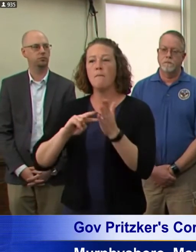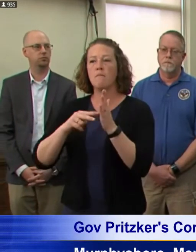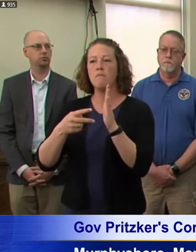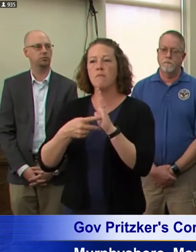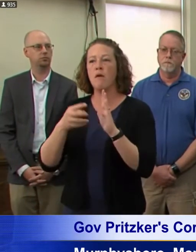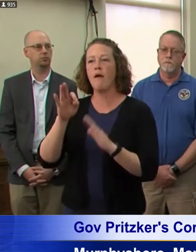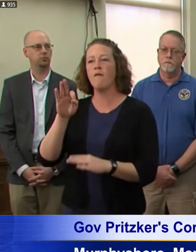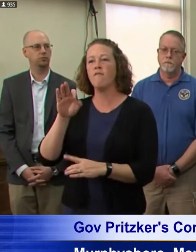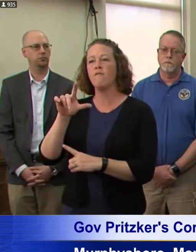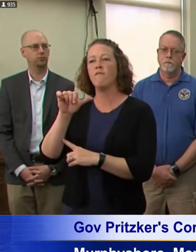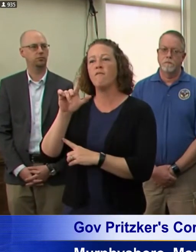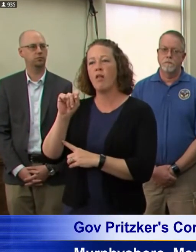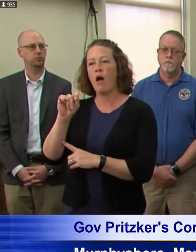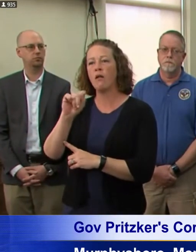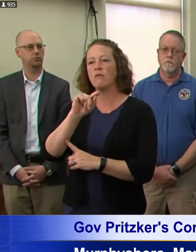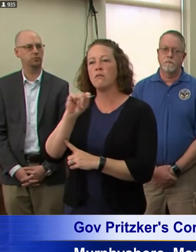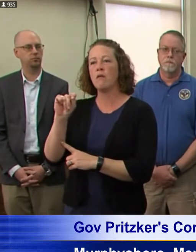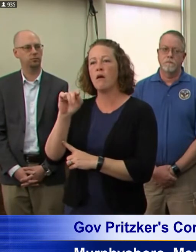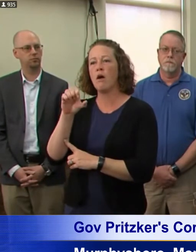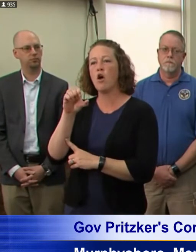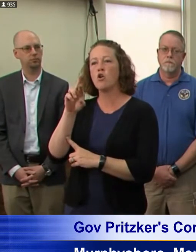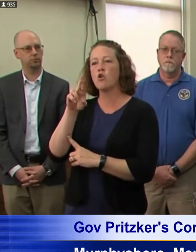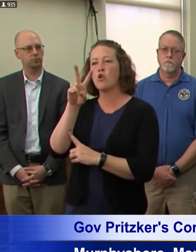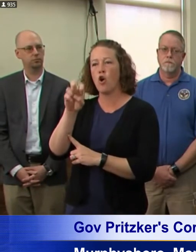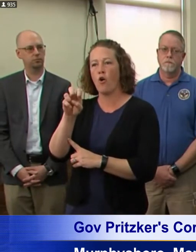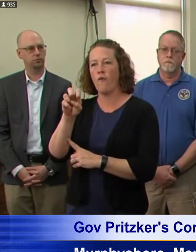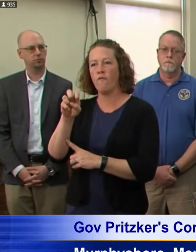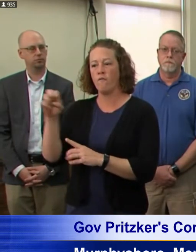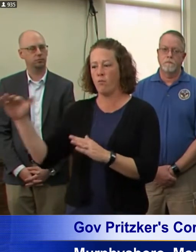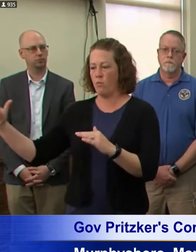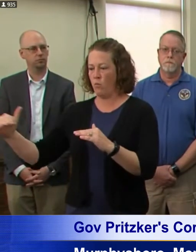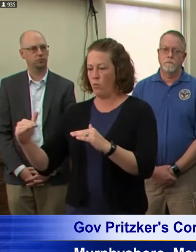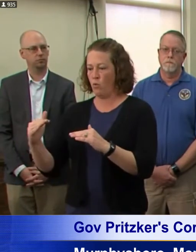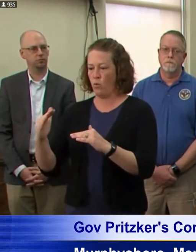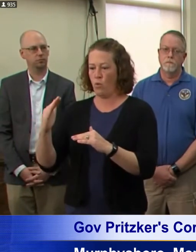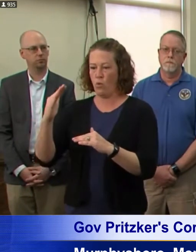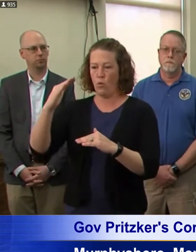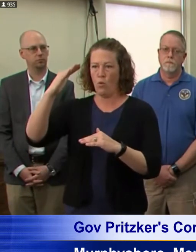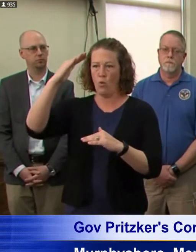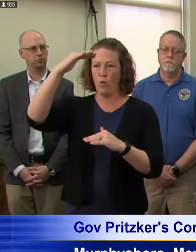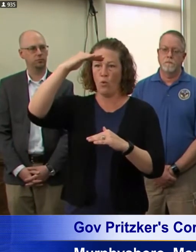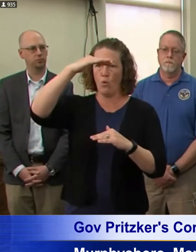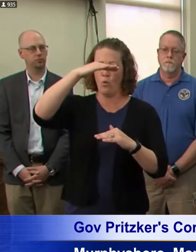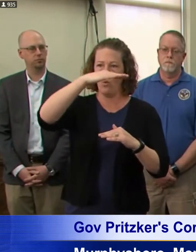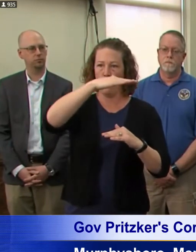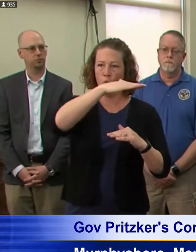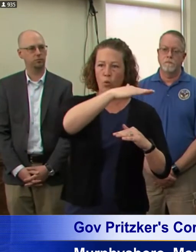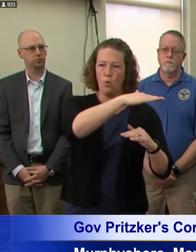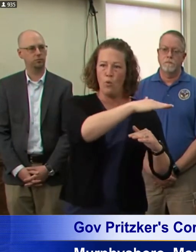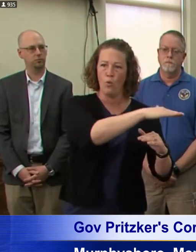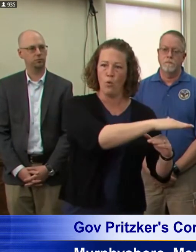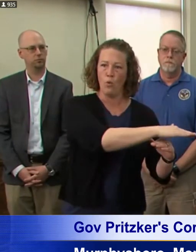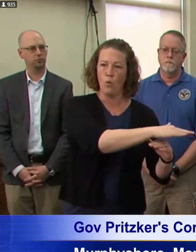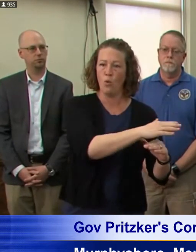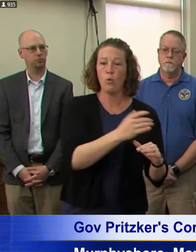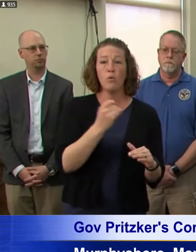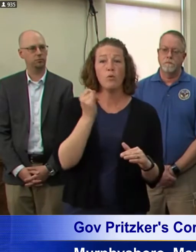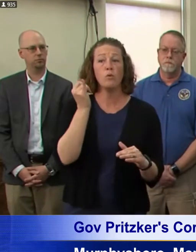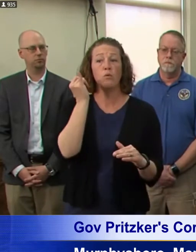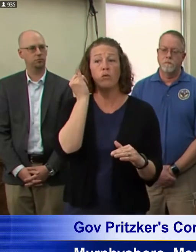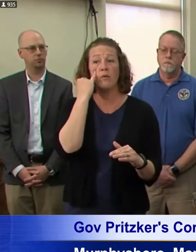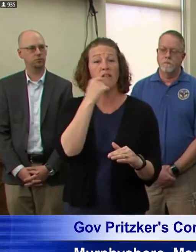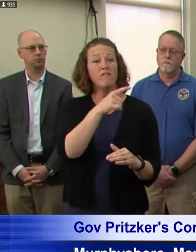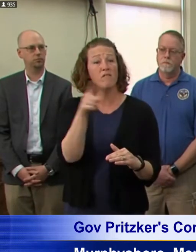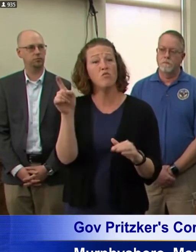don't want to overwhelm our health care capacity. And so people who can stay home and be safely again, there's no specific